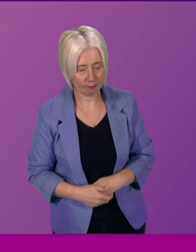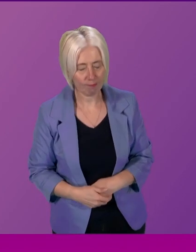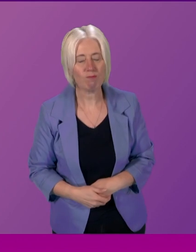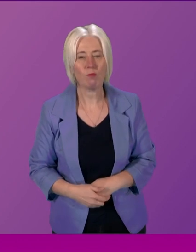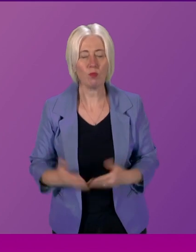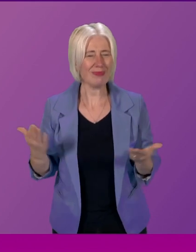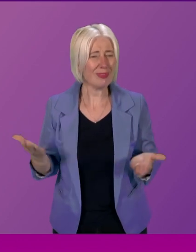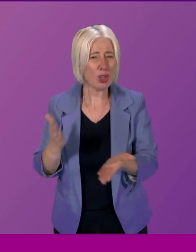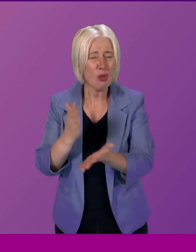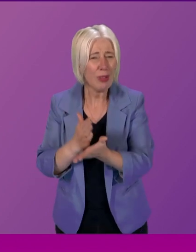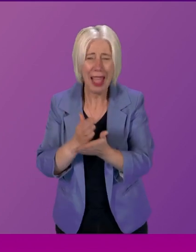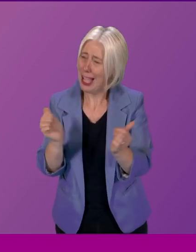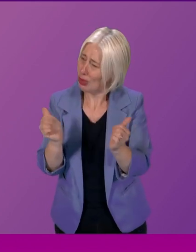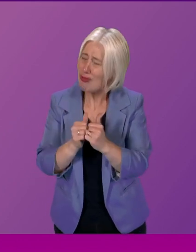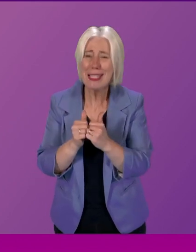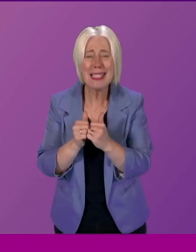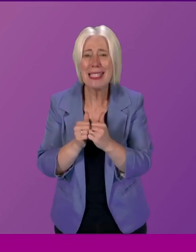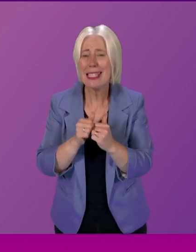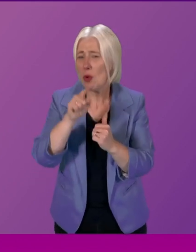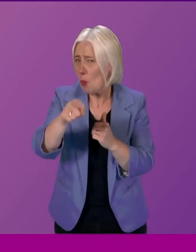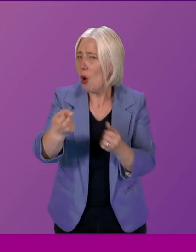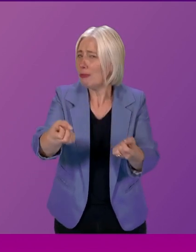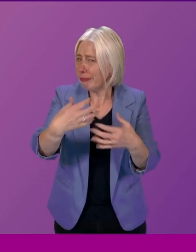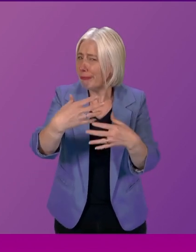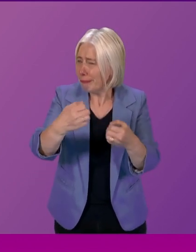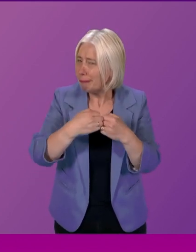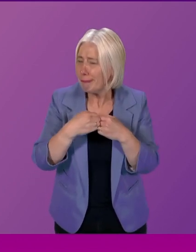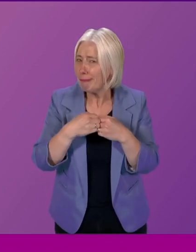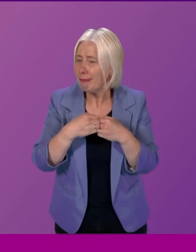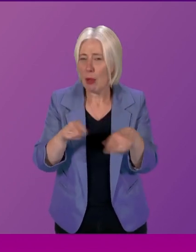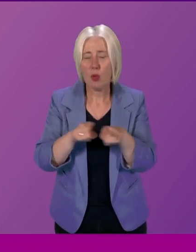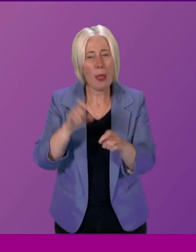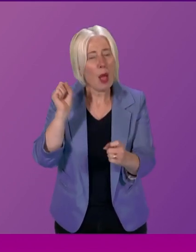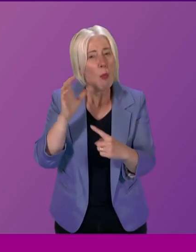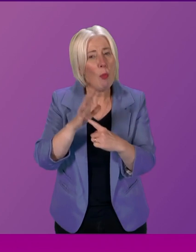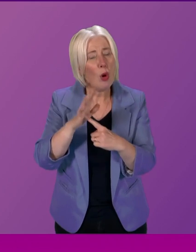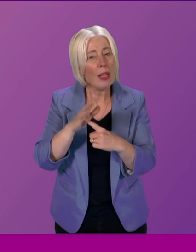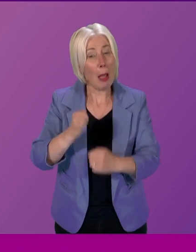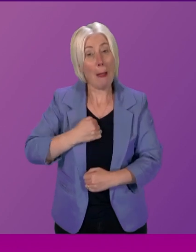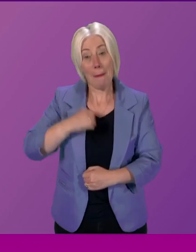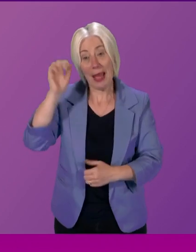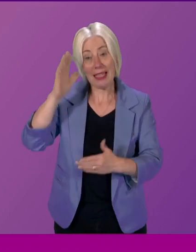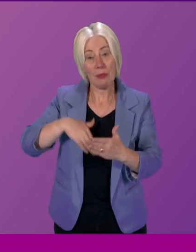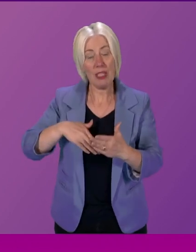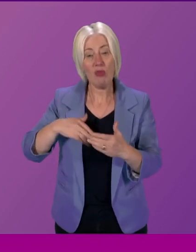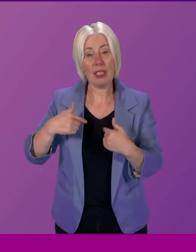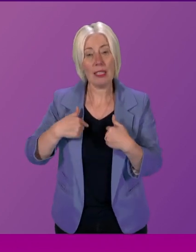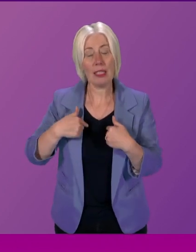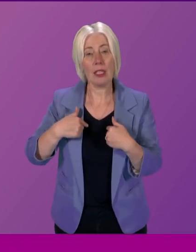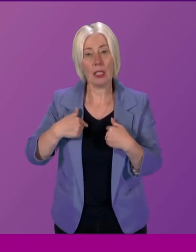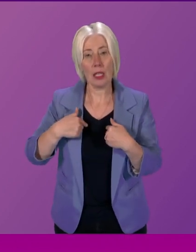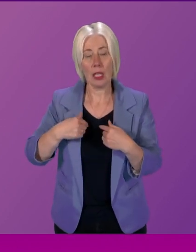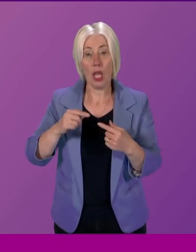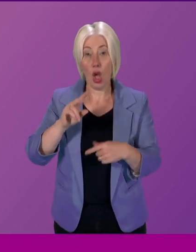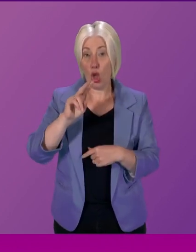basically it's important I agree with much of what he's been saying there but it's also important I think from my experience as the minister looking at the first